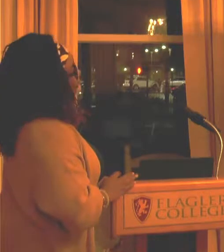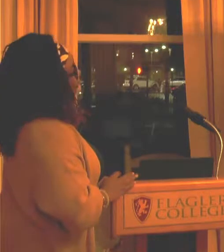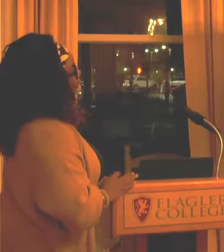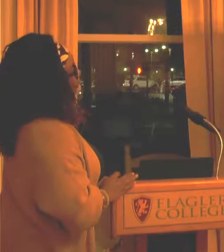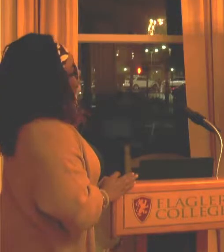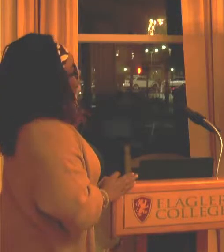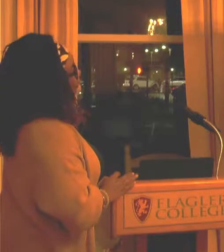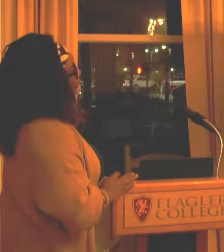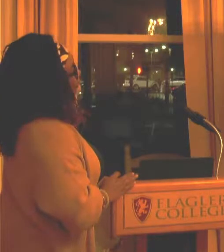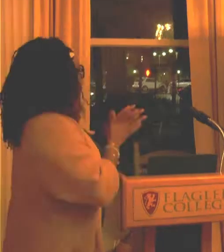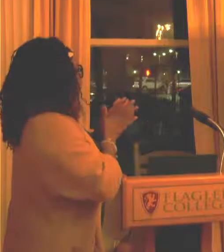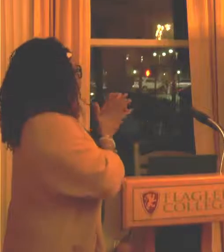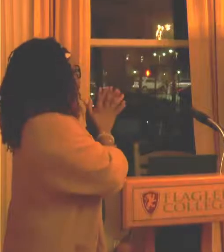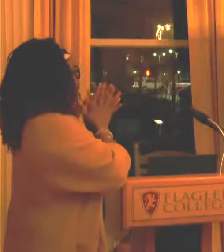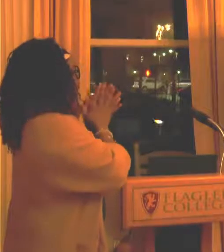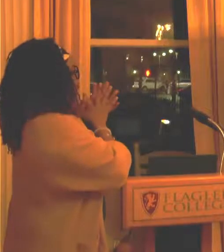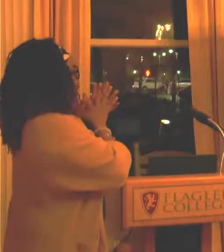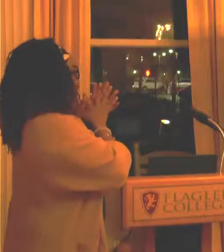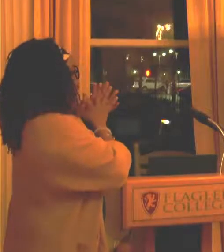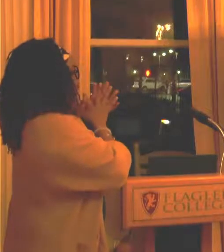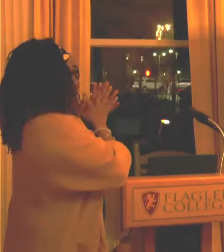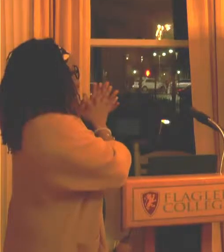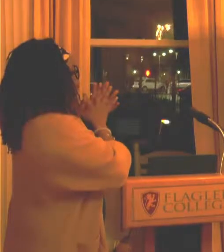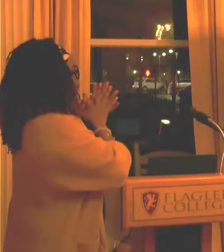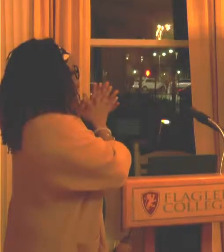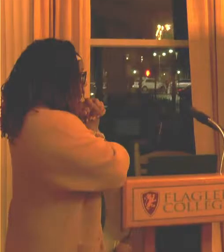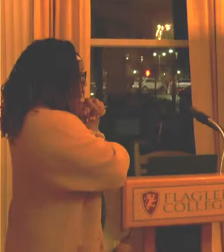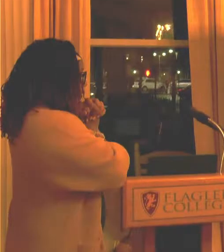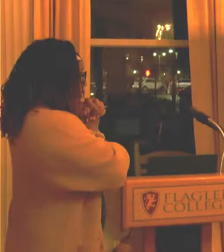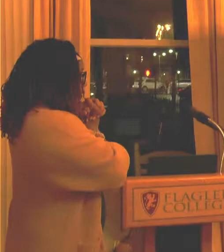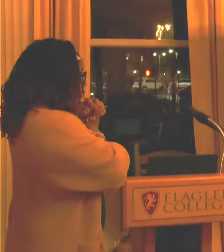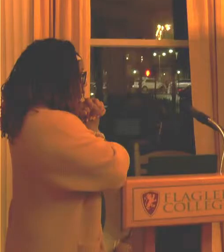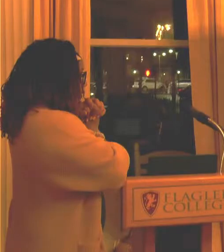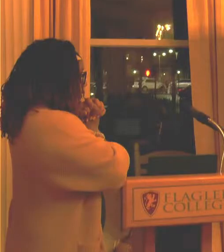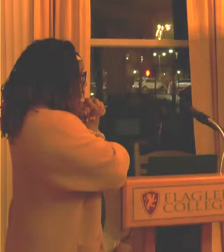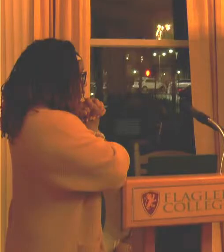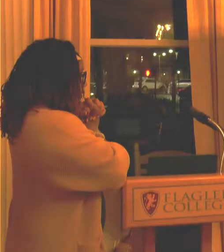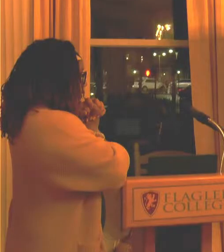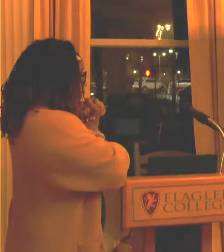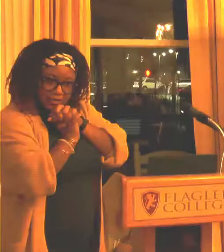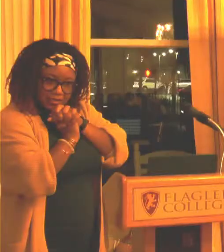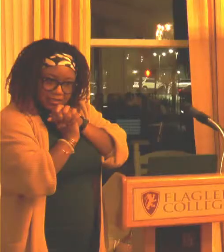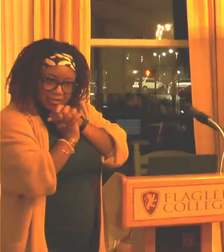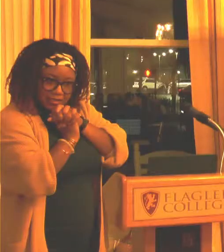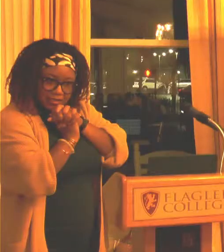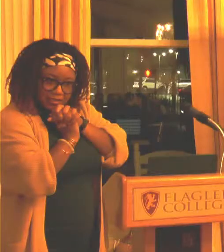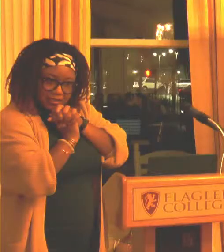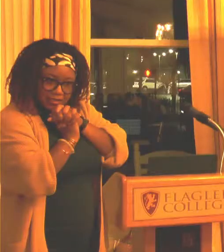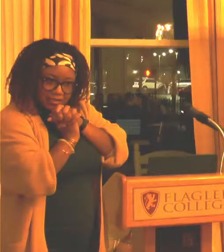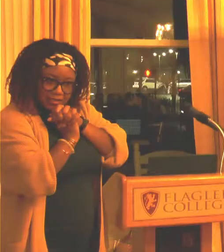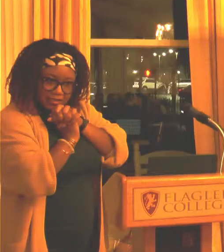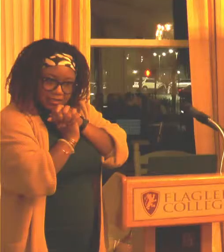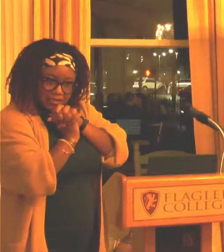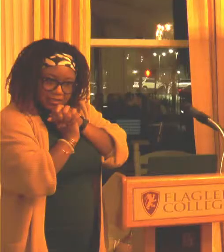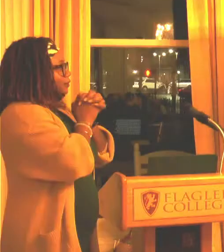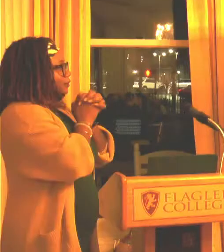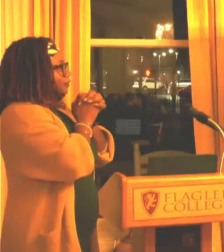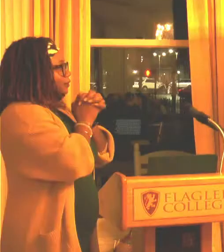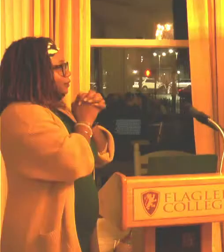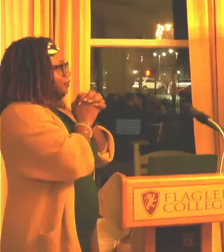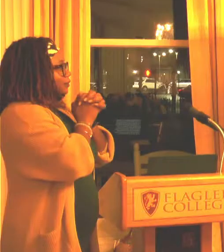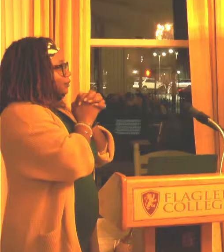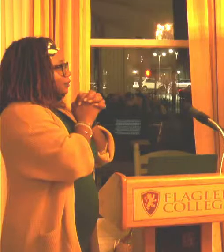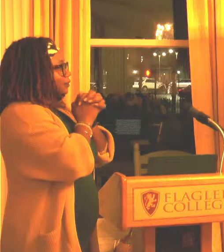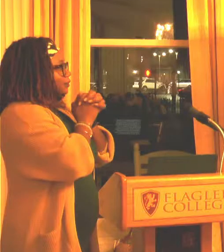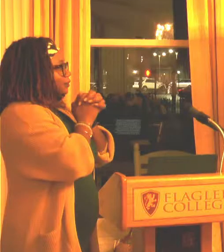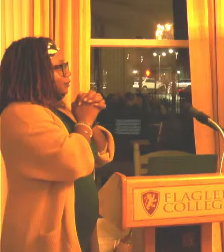In spite of the relentless adultification of black girls, y'all know what adultification is? Um, for